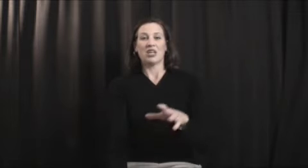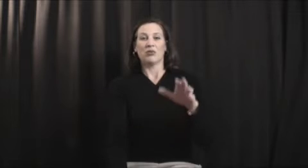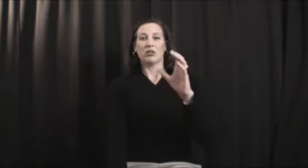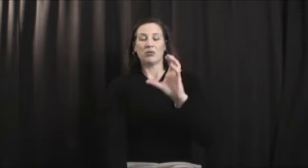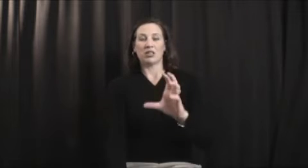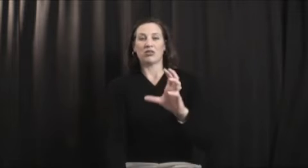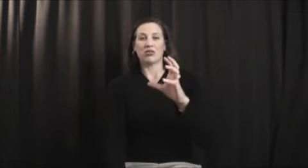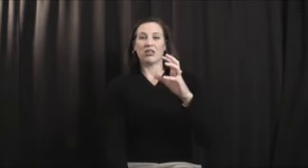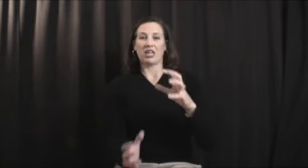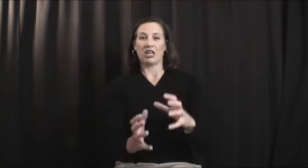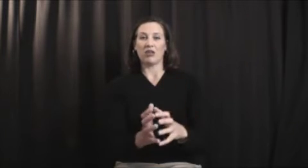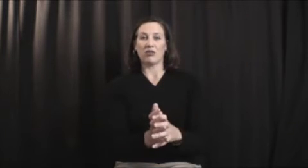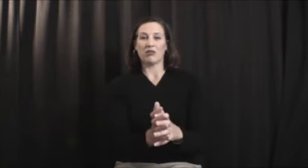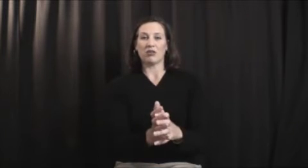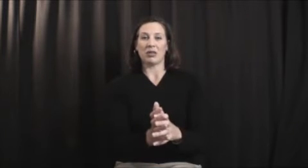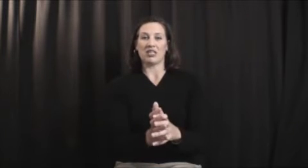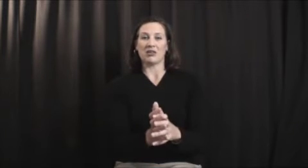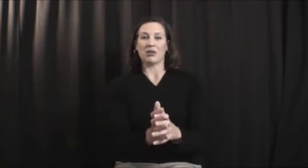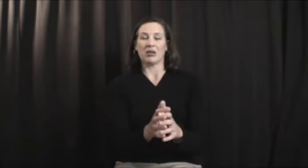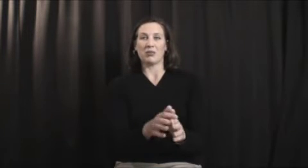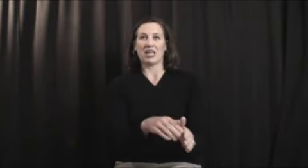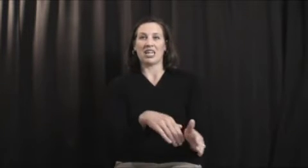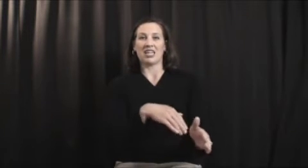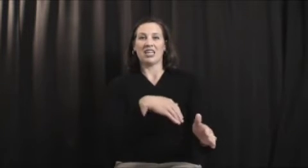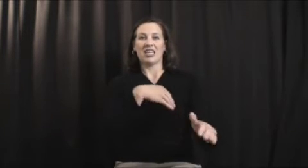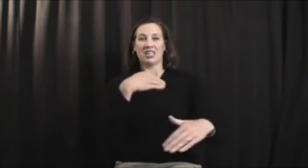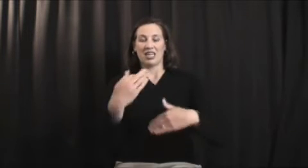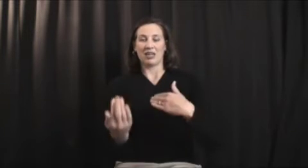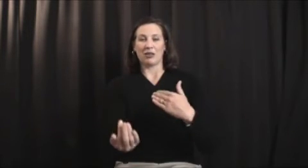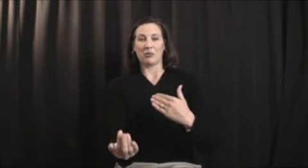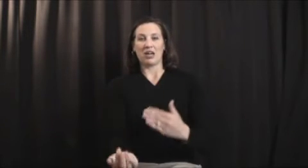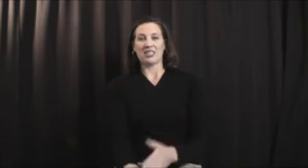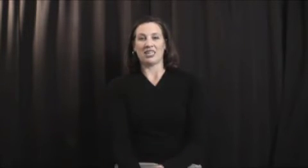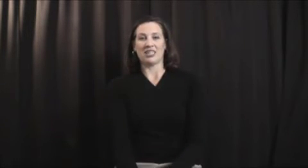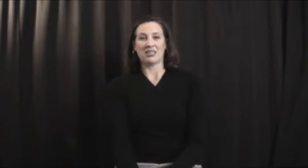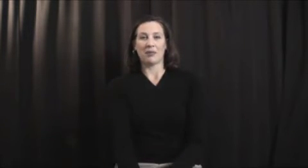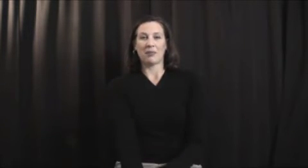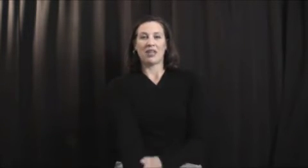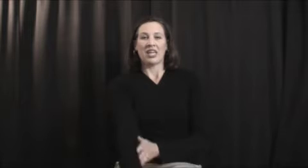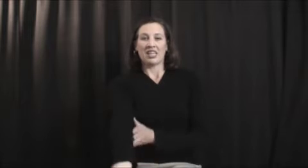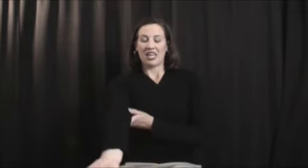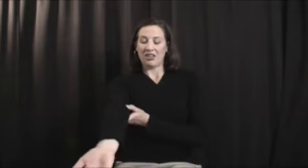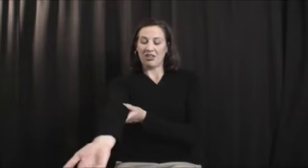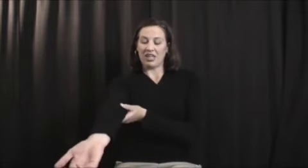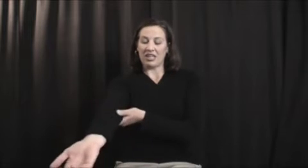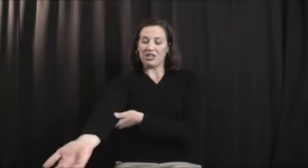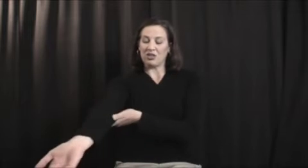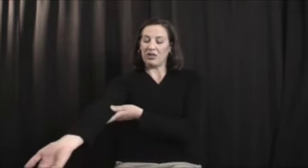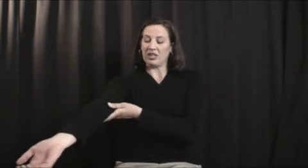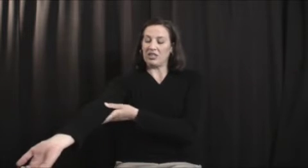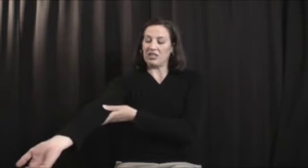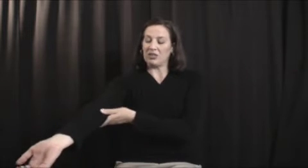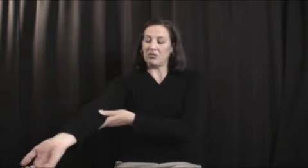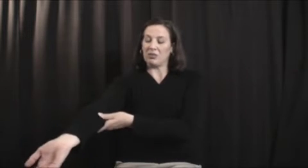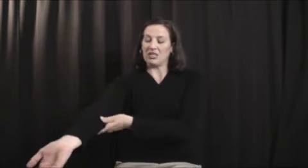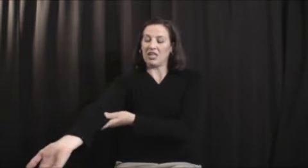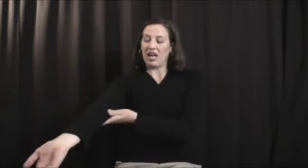Once we control that acute inflammation we can begin the healing process. The other thing is doing a gentle massage